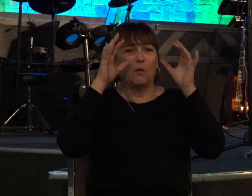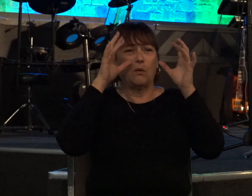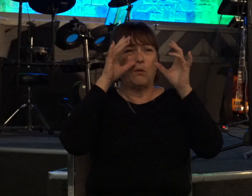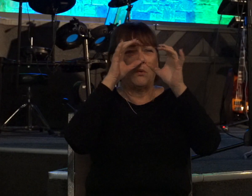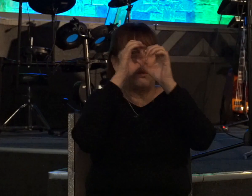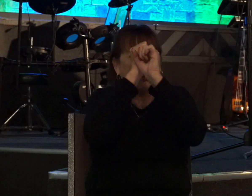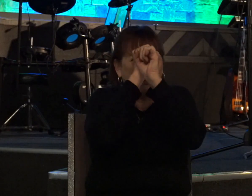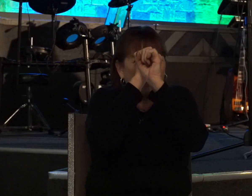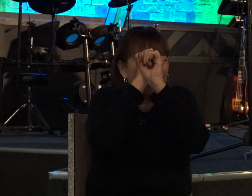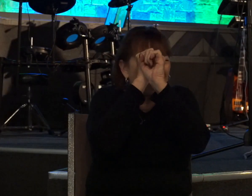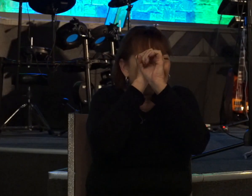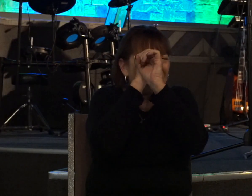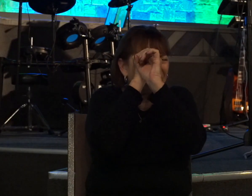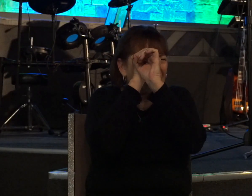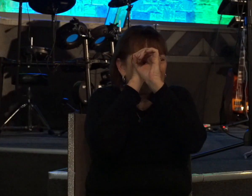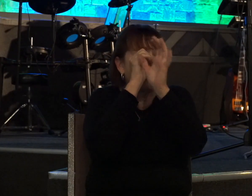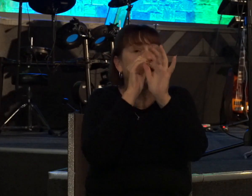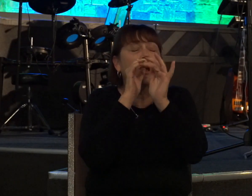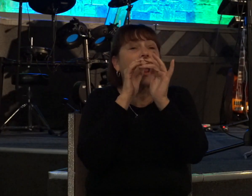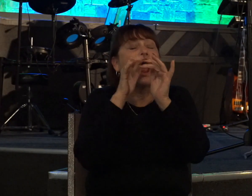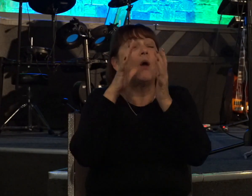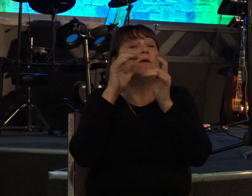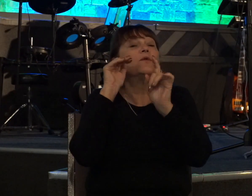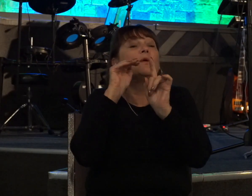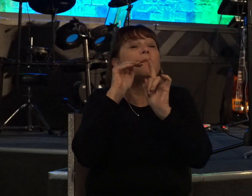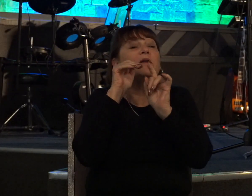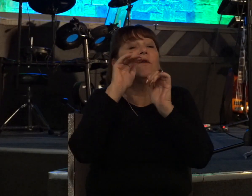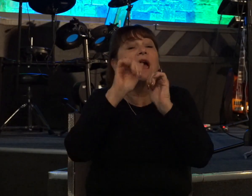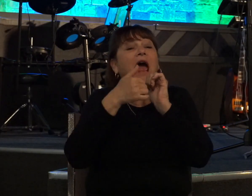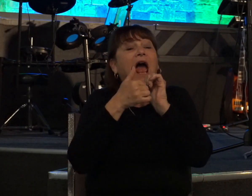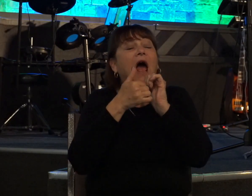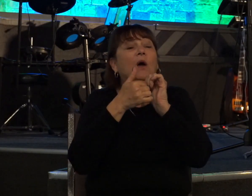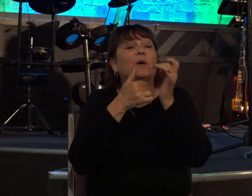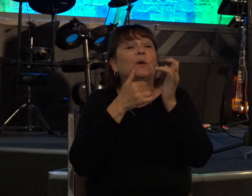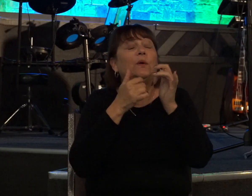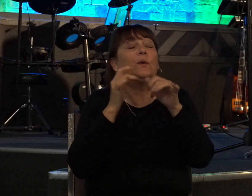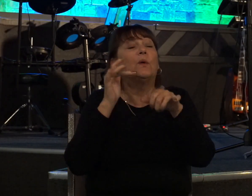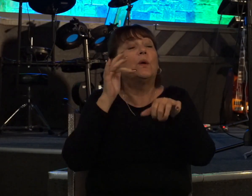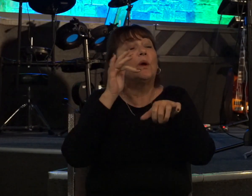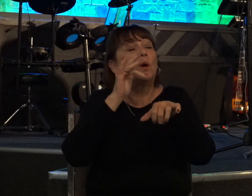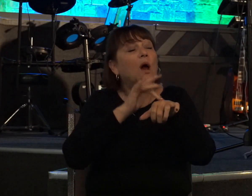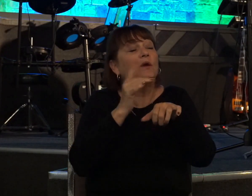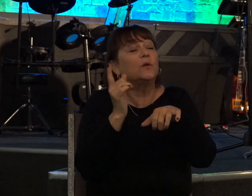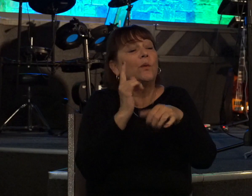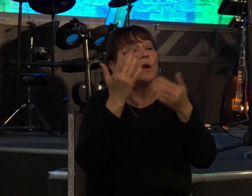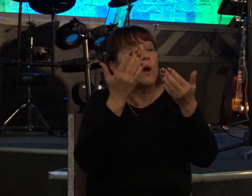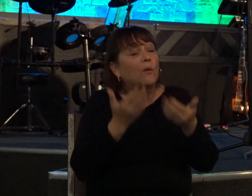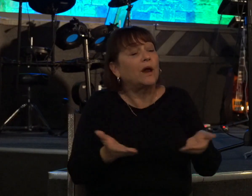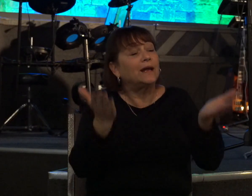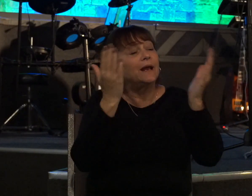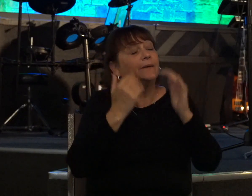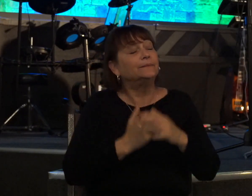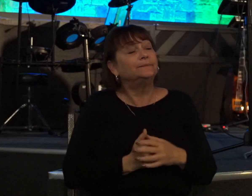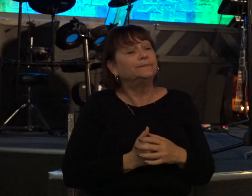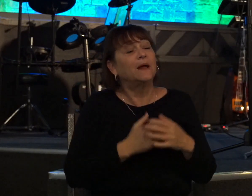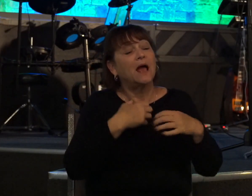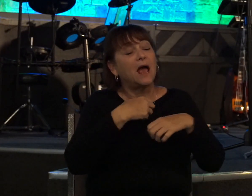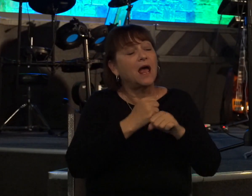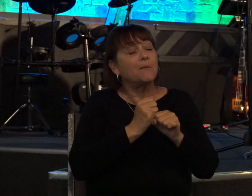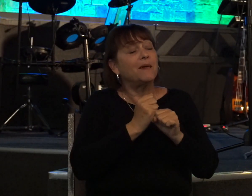god is saying let me remind you of how you got where you're at i made you king i protect you you